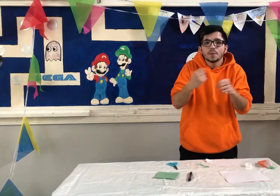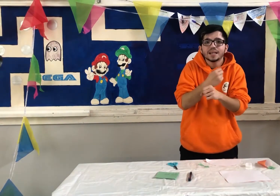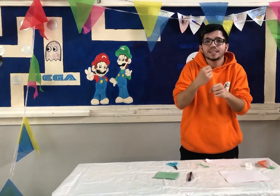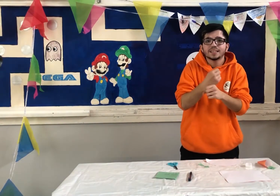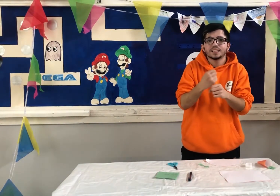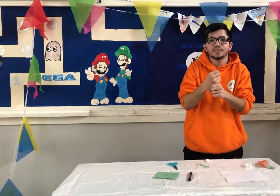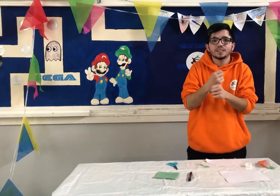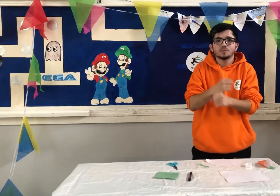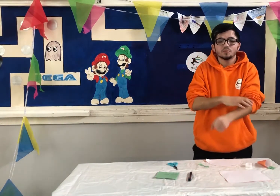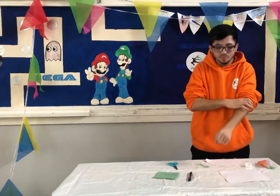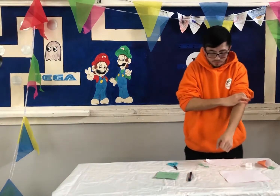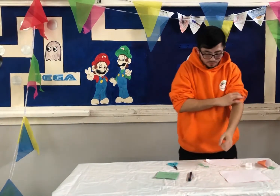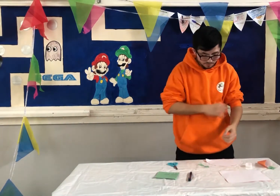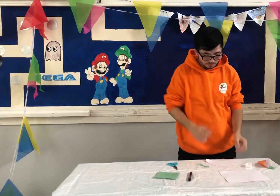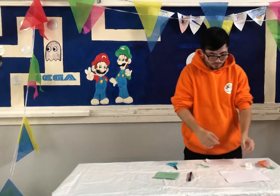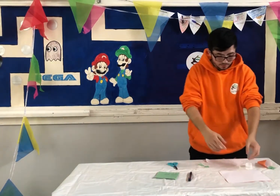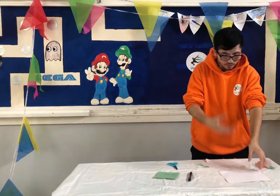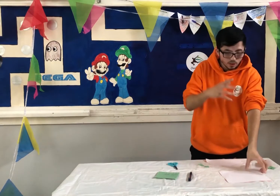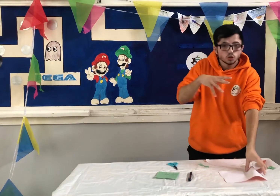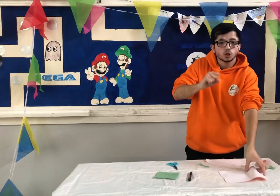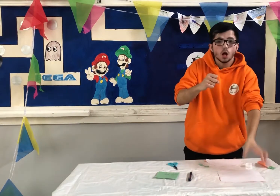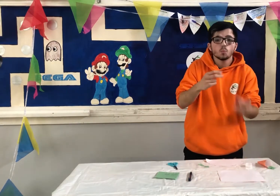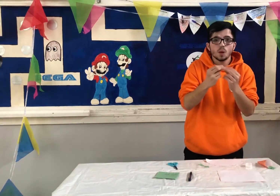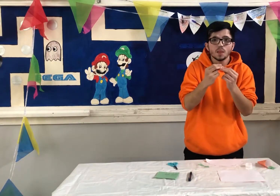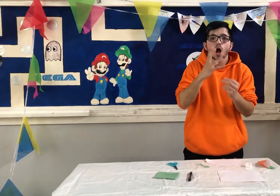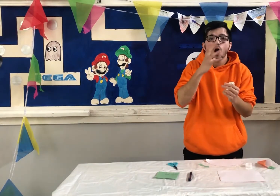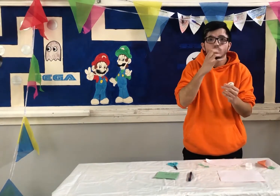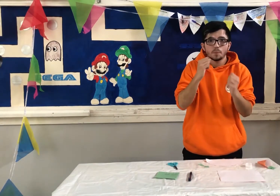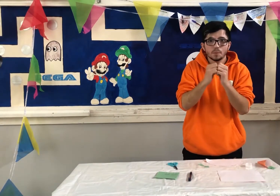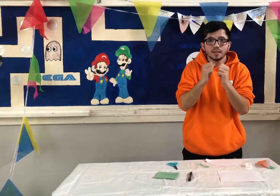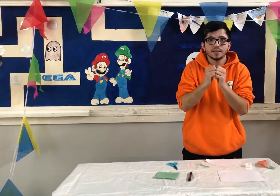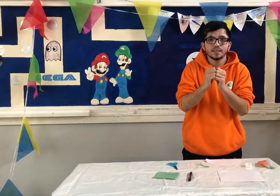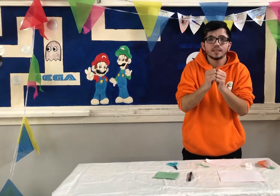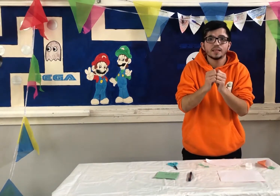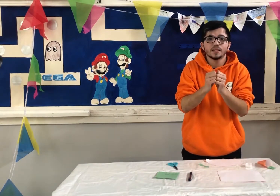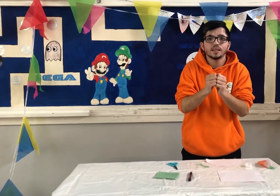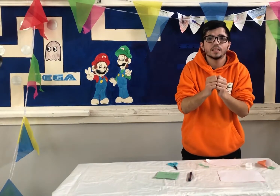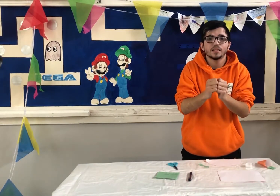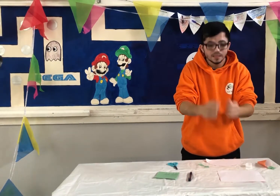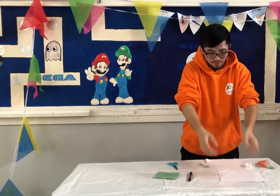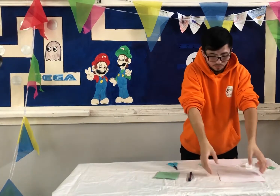Okay, let's get started. How do we make our basket? We start with our orange piece of paper first.